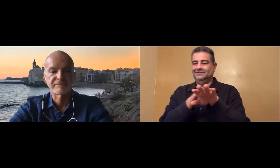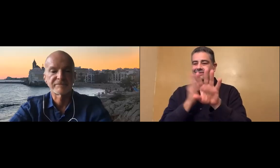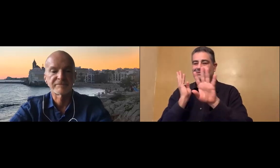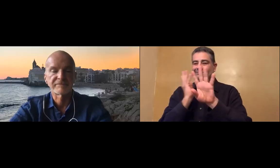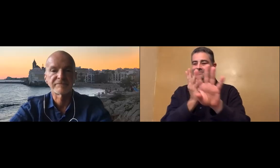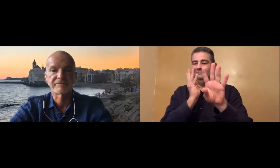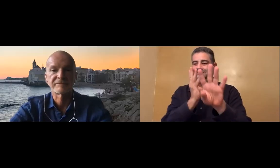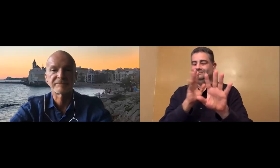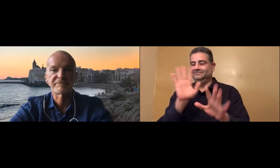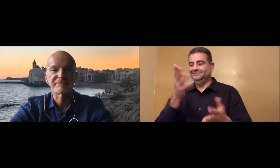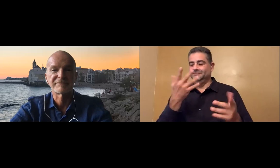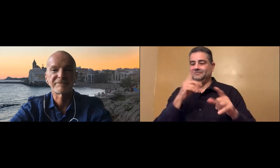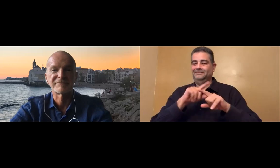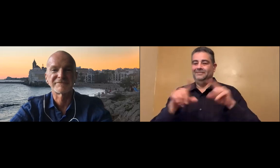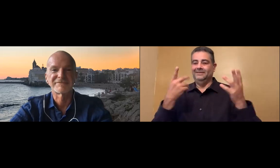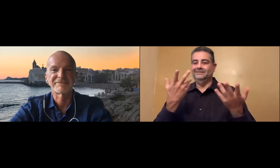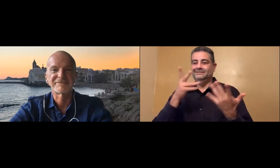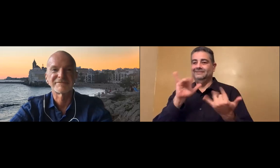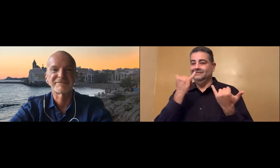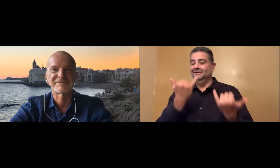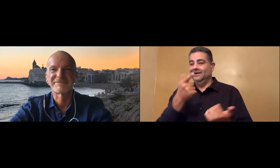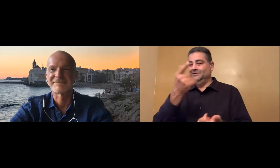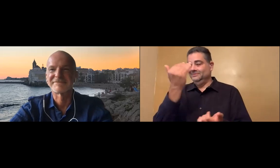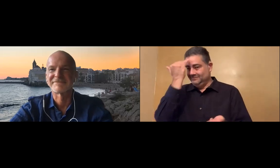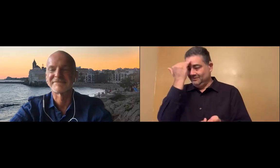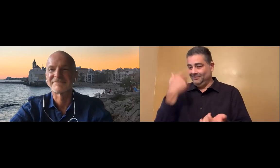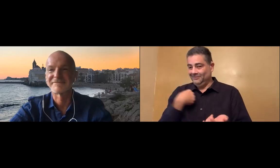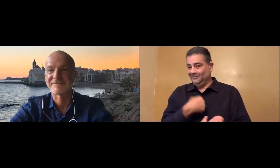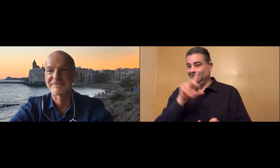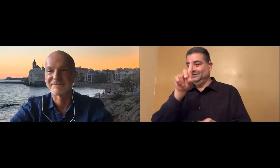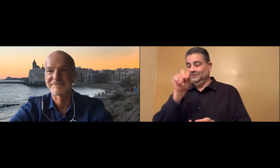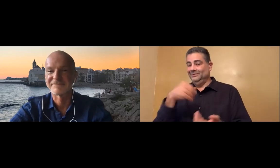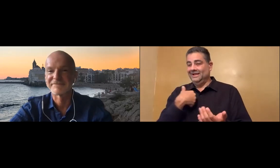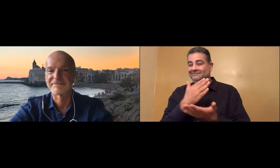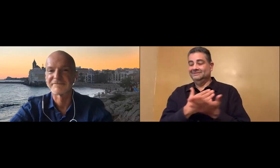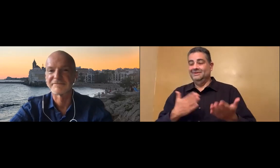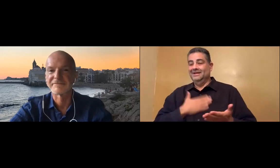I know we had some technical difficulties. It looks like there was some lag in the streaming.